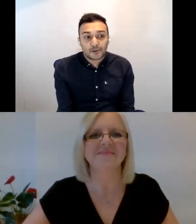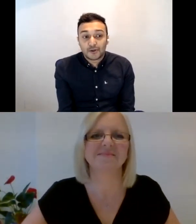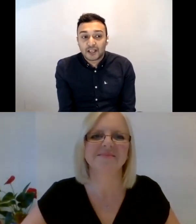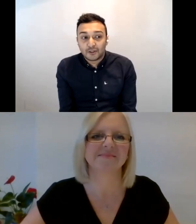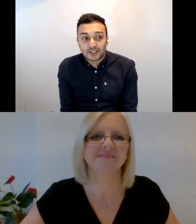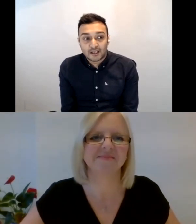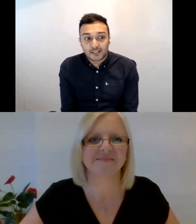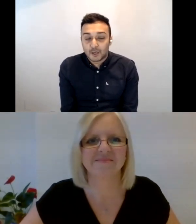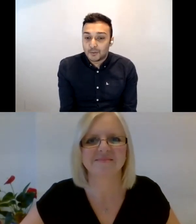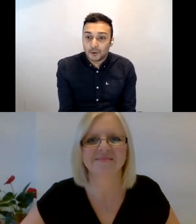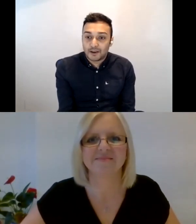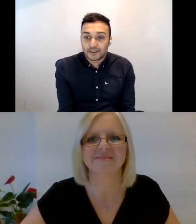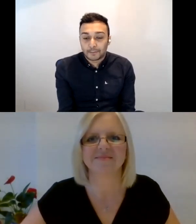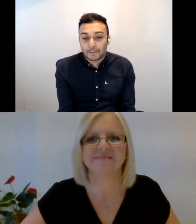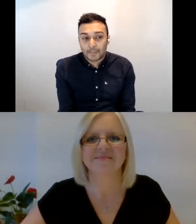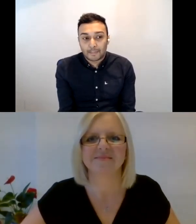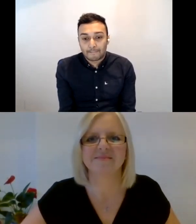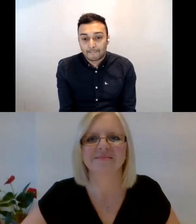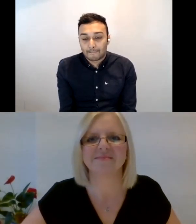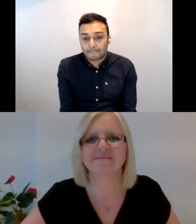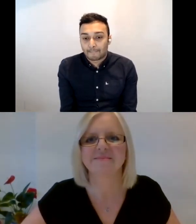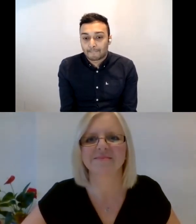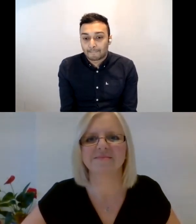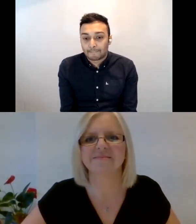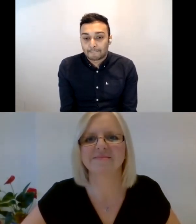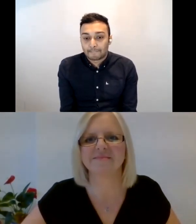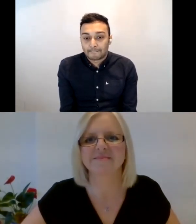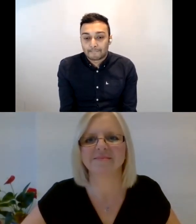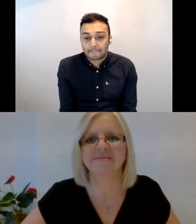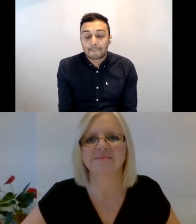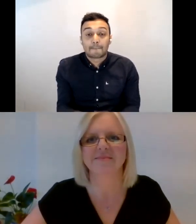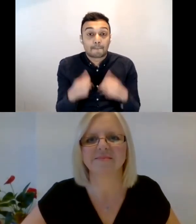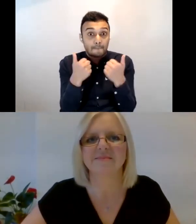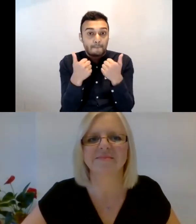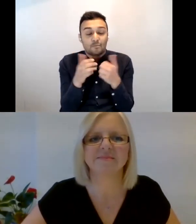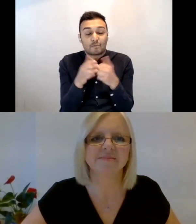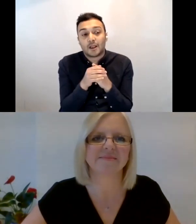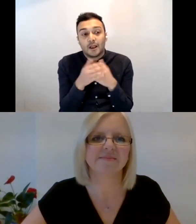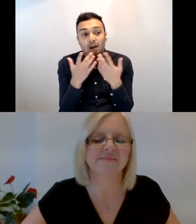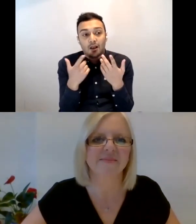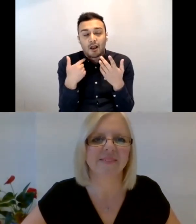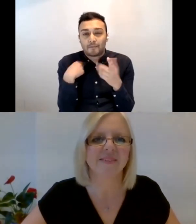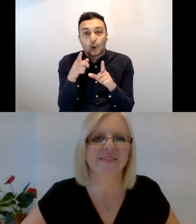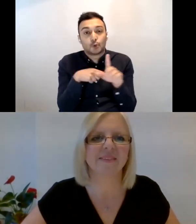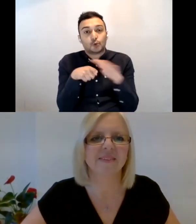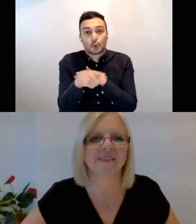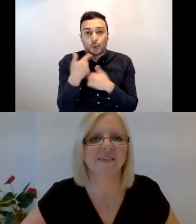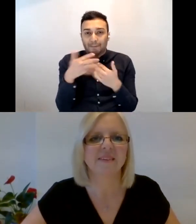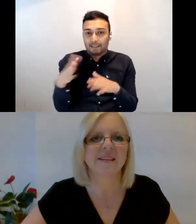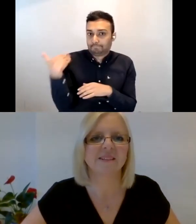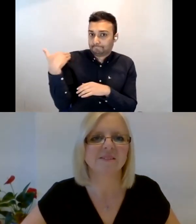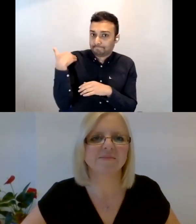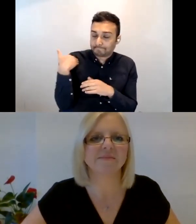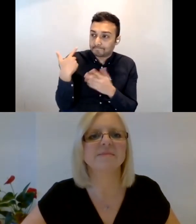loss as well. So I was wondering if you could tell us a little bit more about that. Yeah. So basically YouTube approached me and asked if I